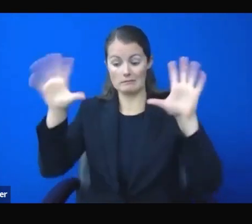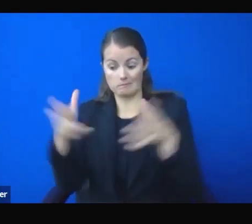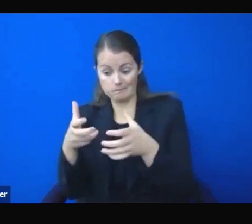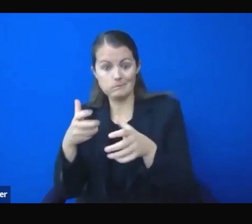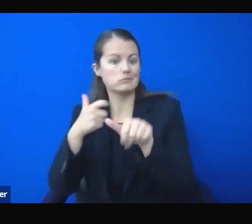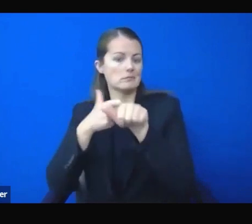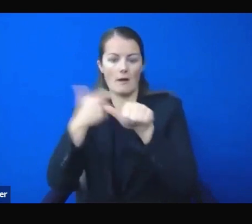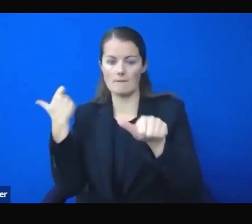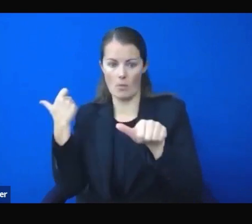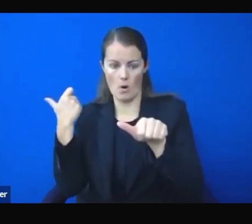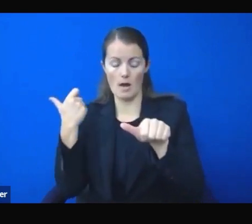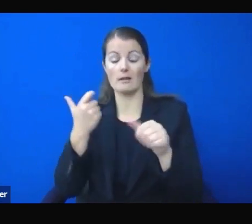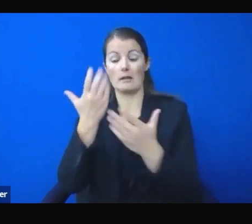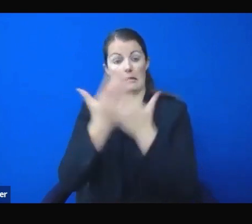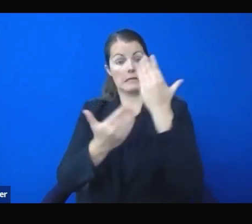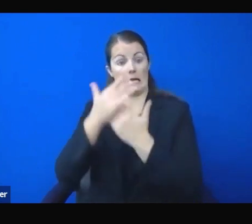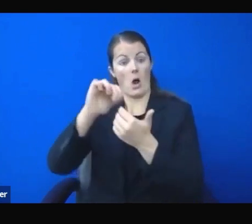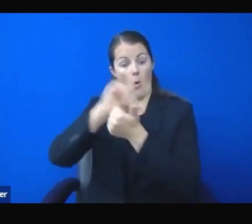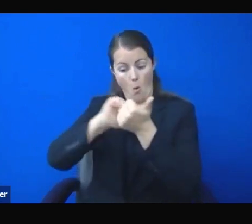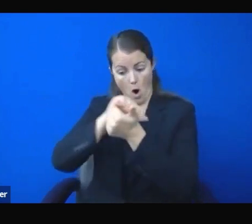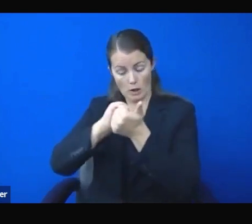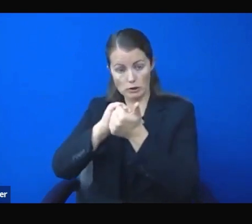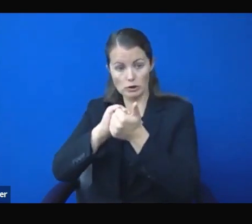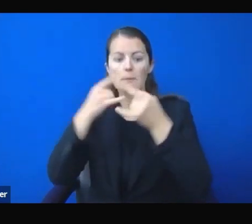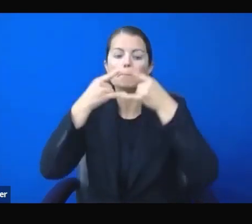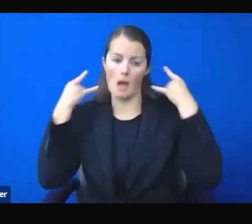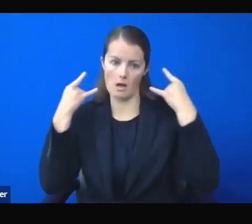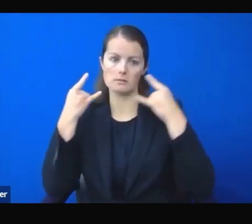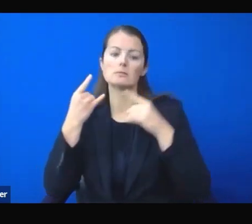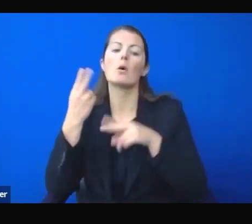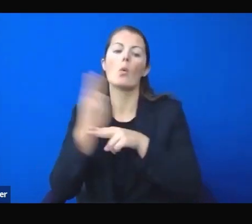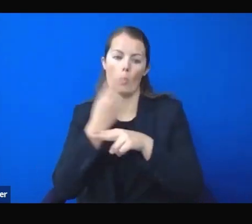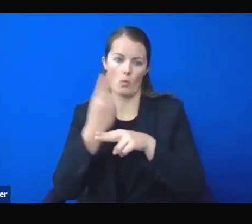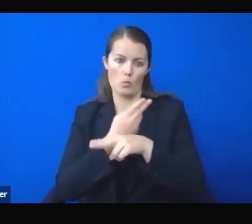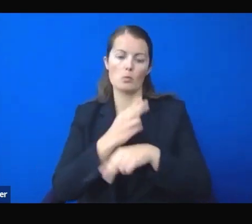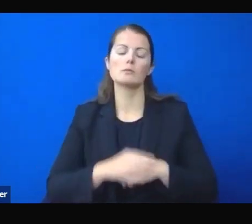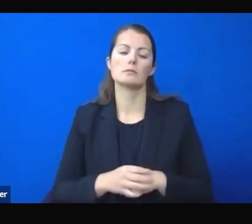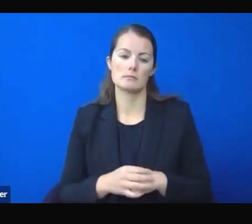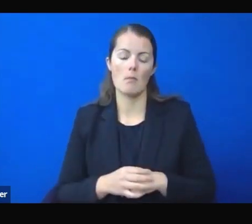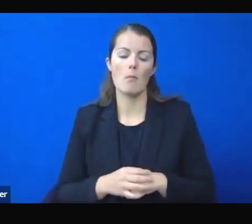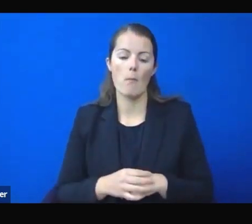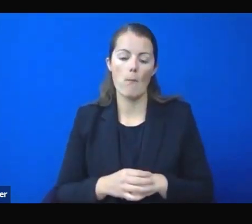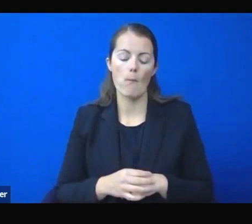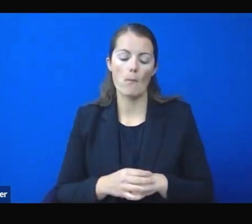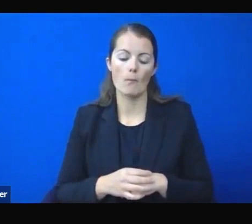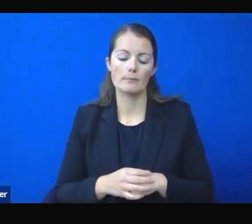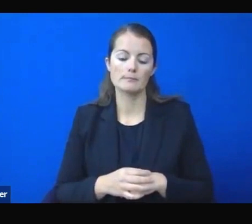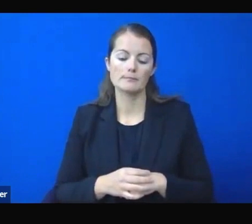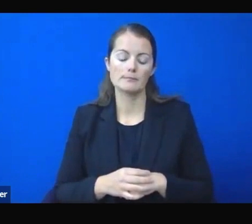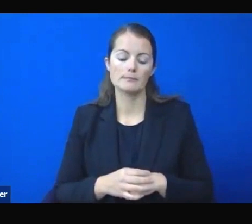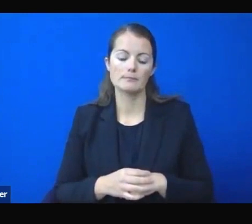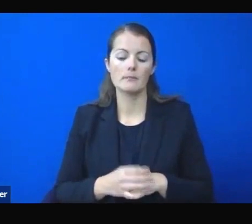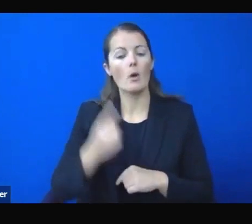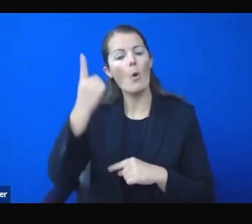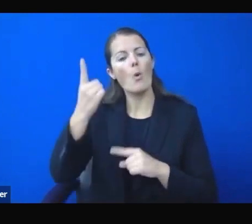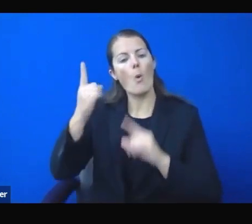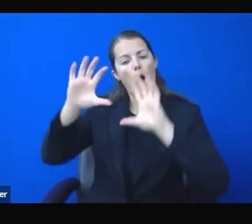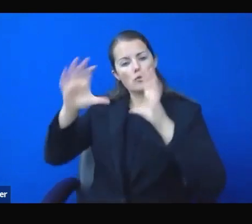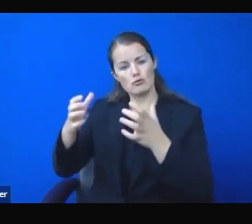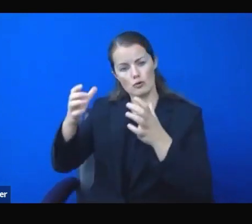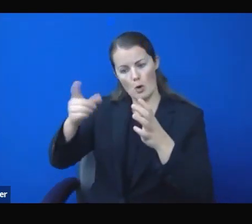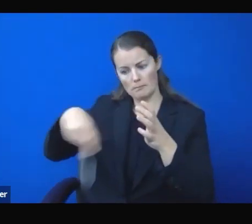In fact, in a report from IHME at the University of Washington, they estimated that as of November